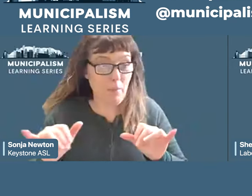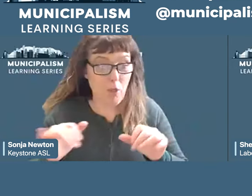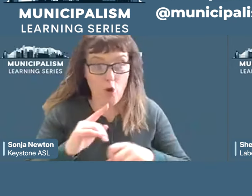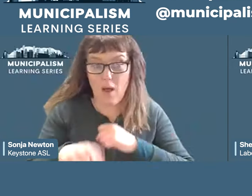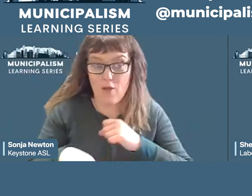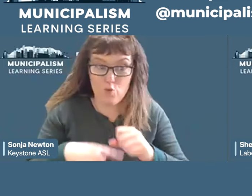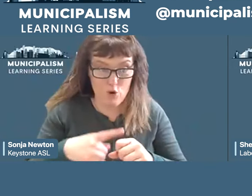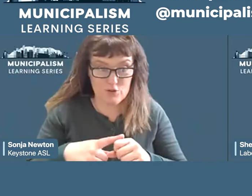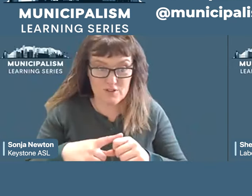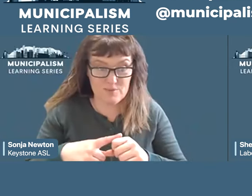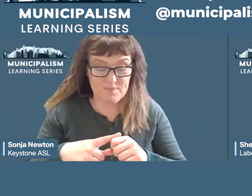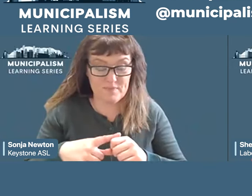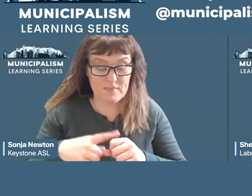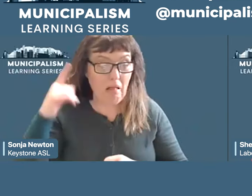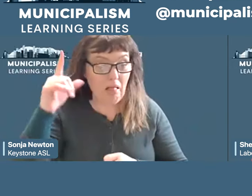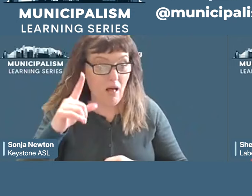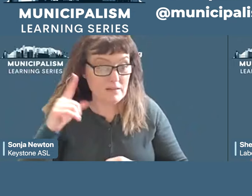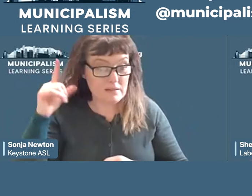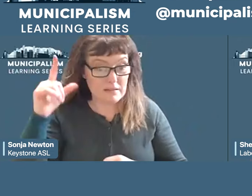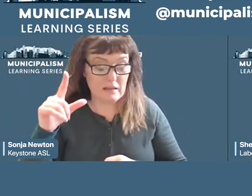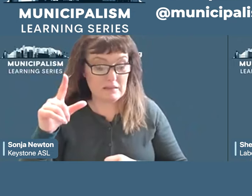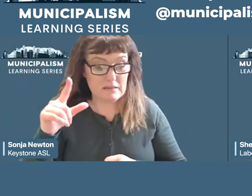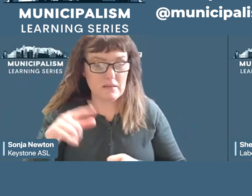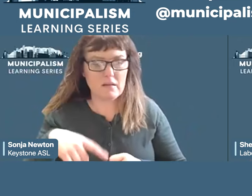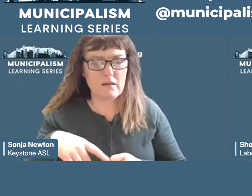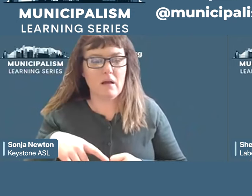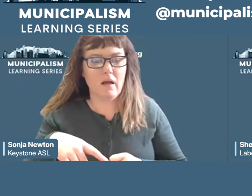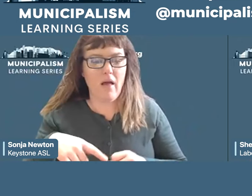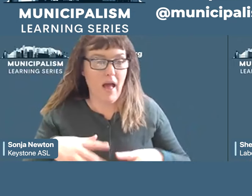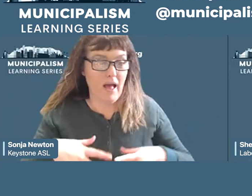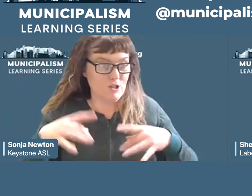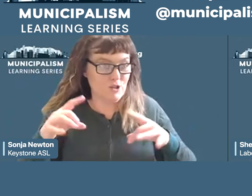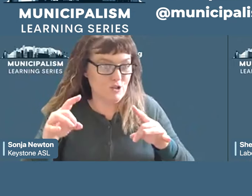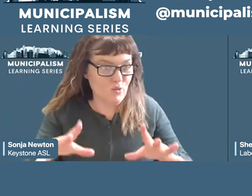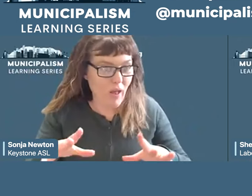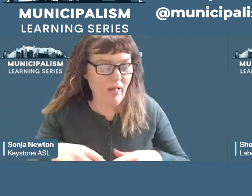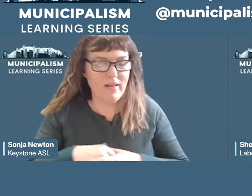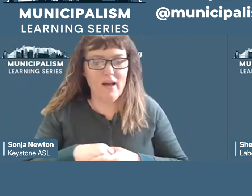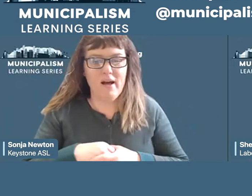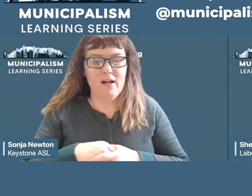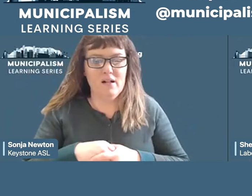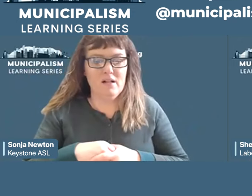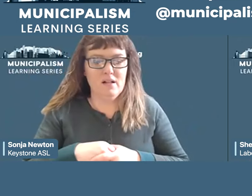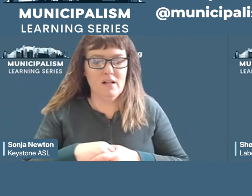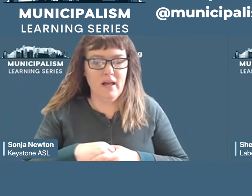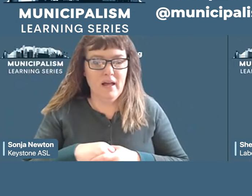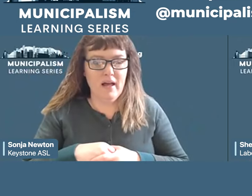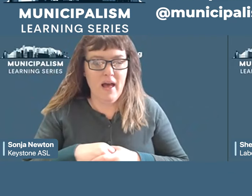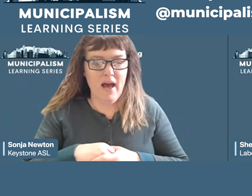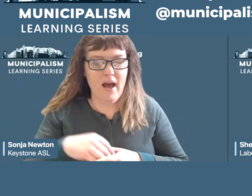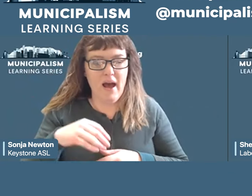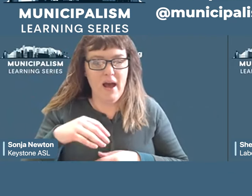docks, among sheep shearers in the Australian outback, and dock workers on the wharves of Sydney,